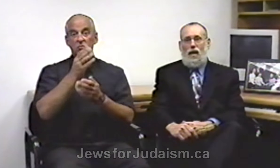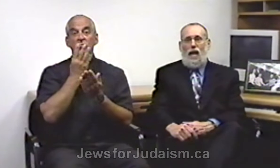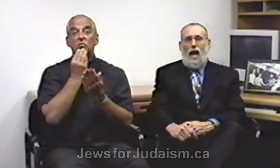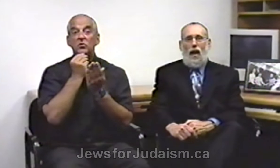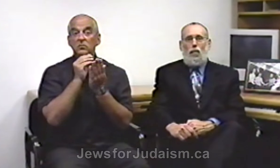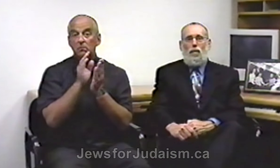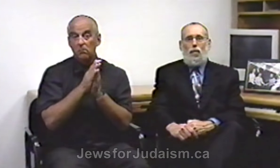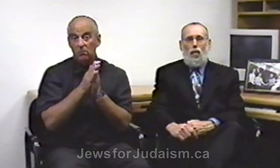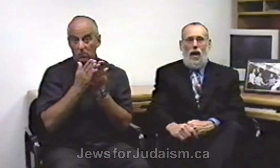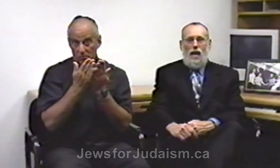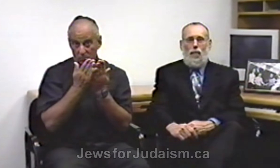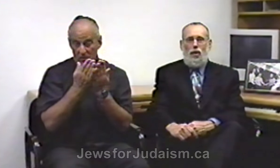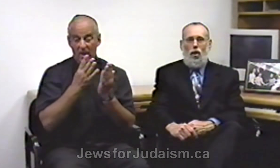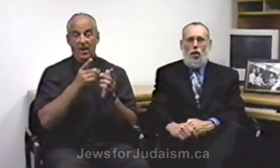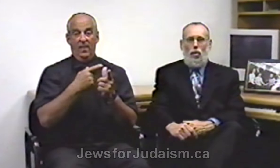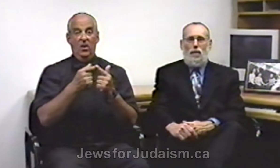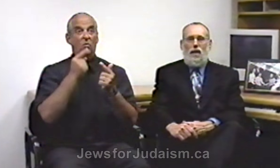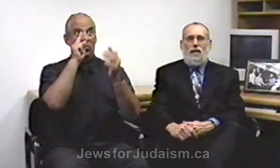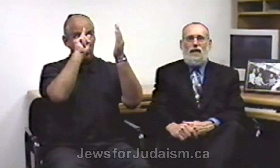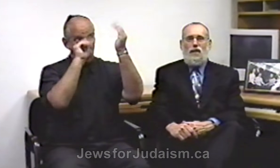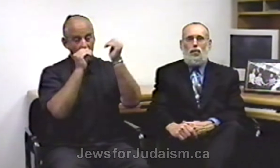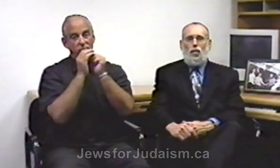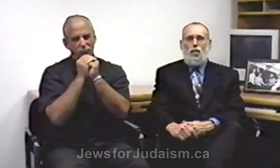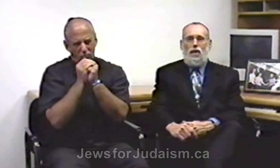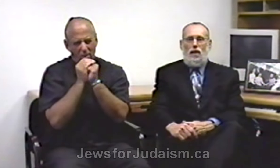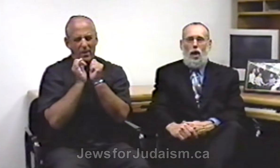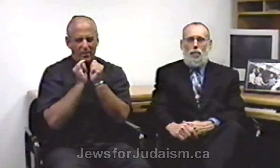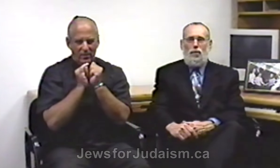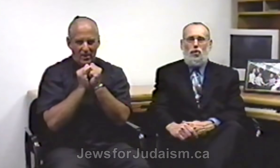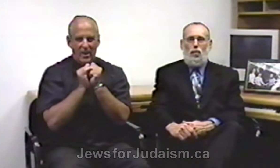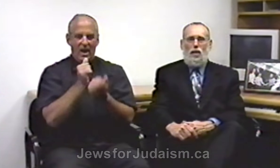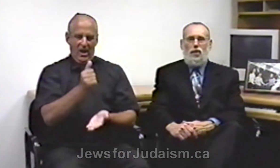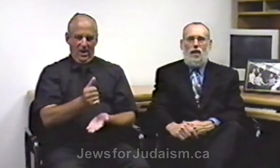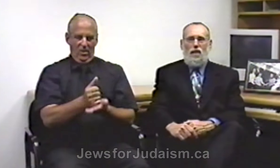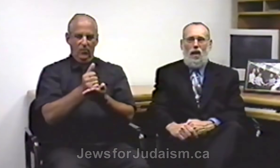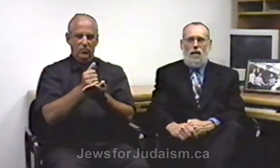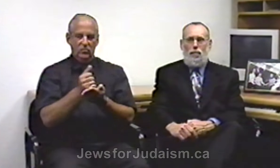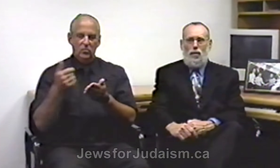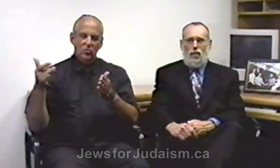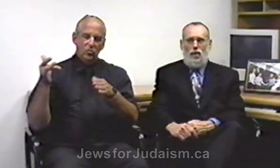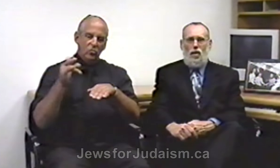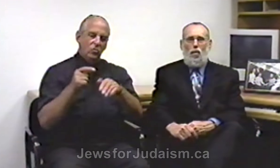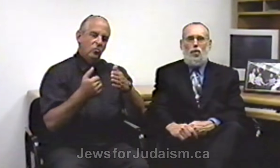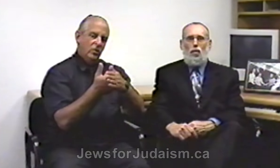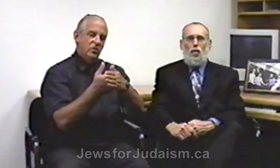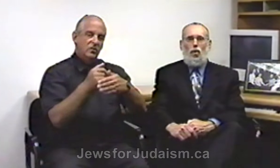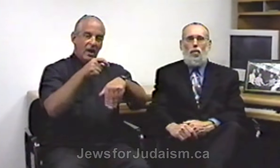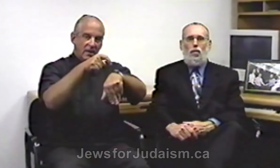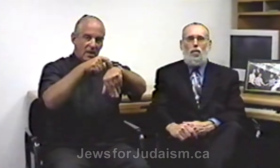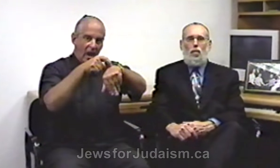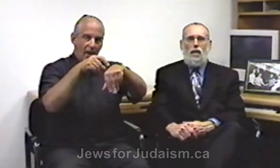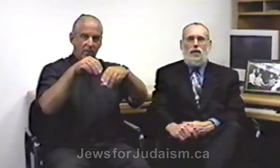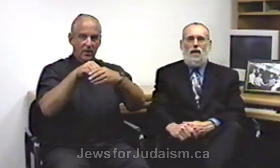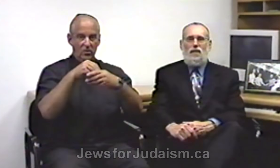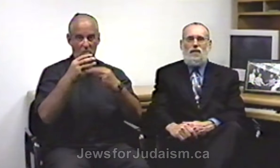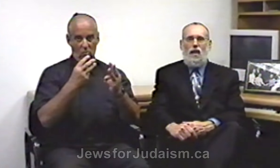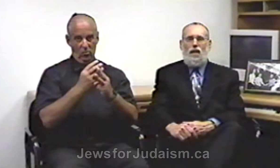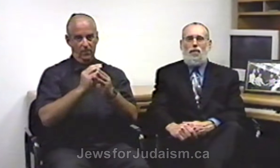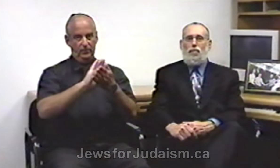And we pray and we hope that this will help us to reach a time period when the world will reach a state of